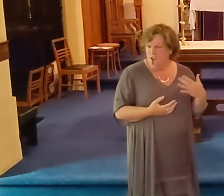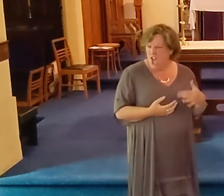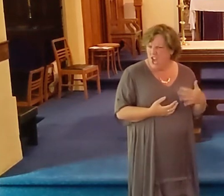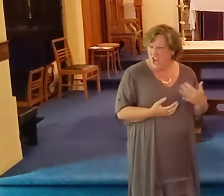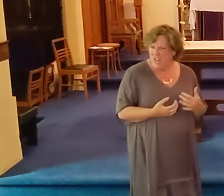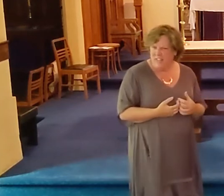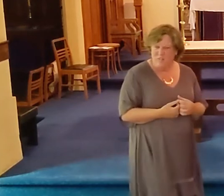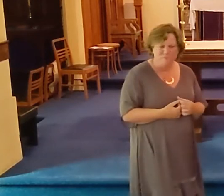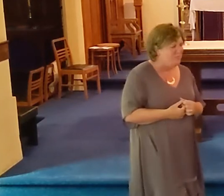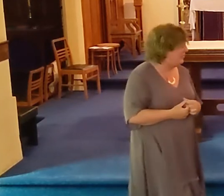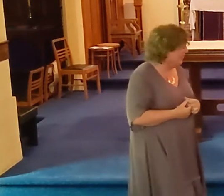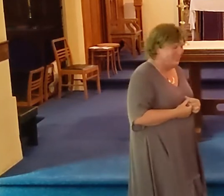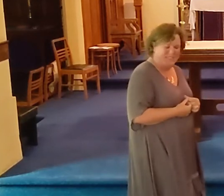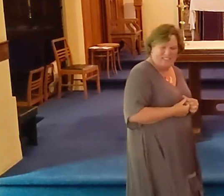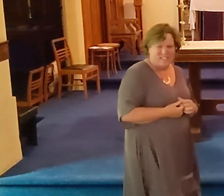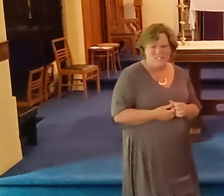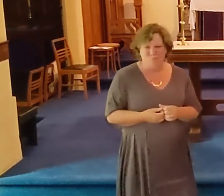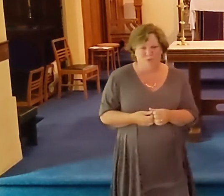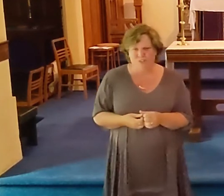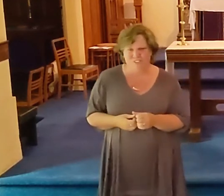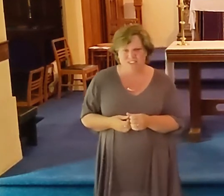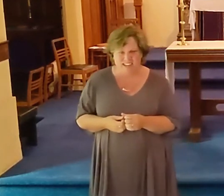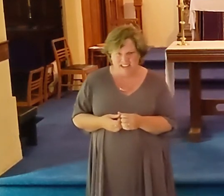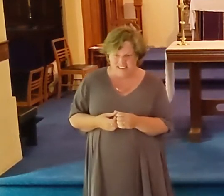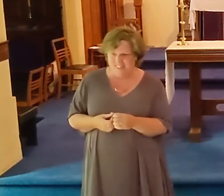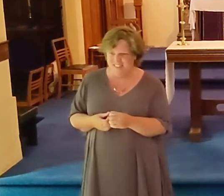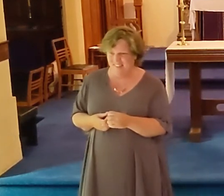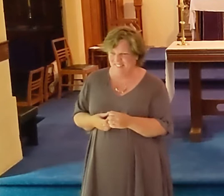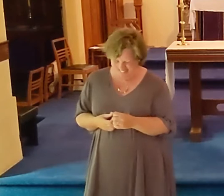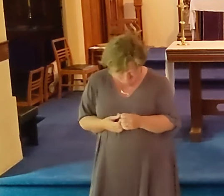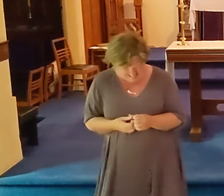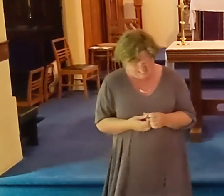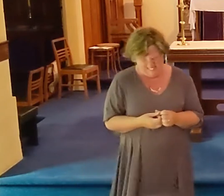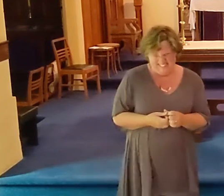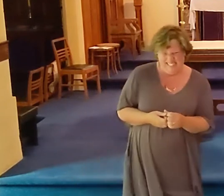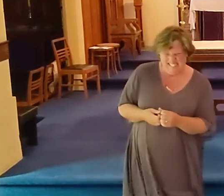are insulting you. That's as brutal as they get down the south.